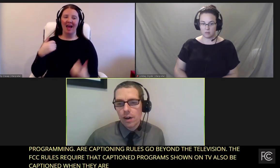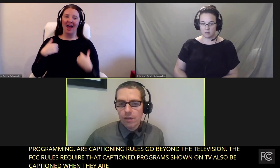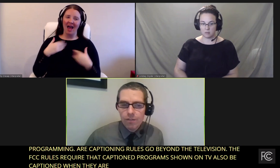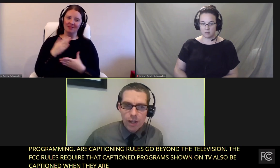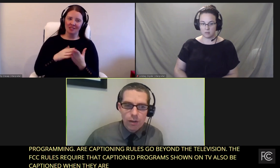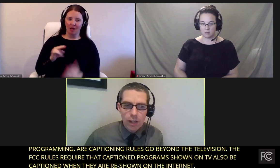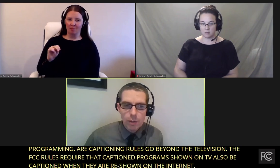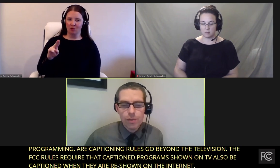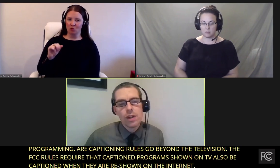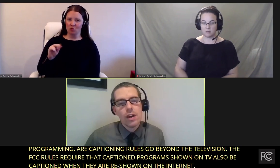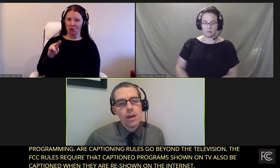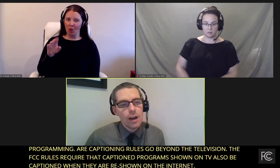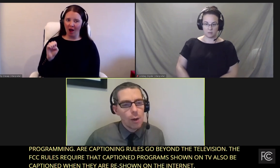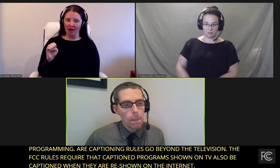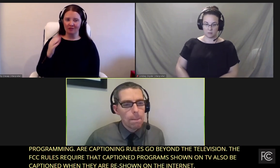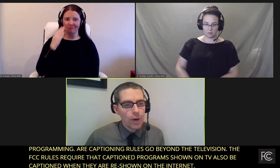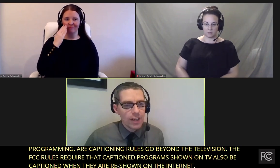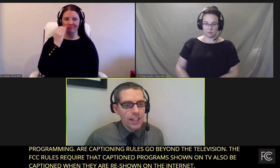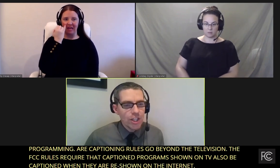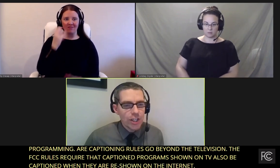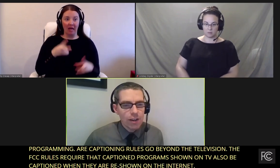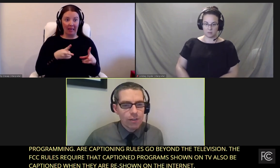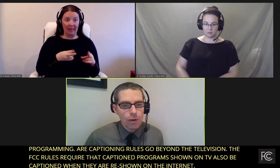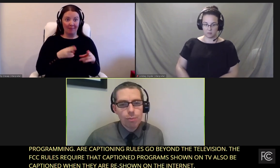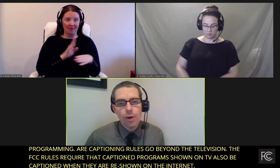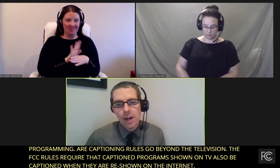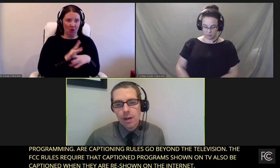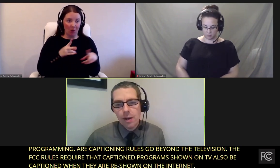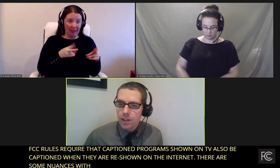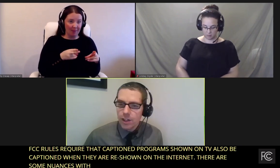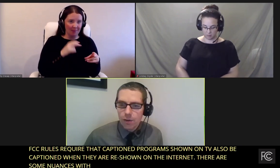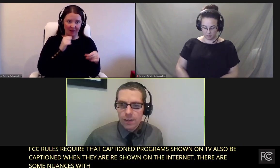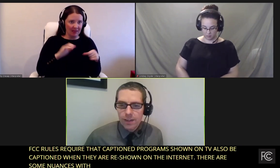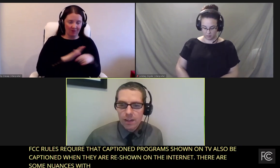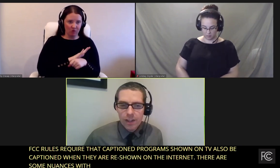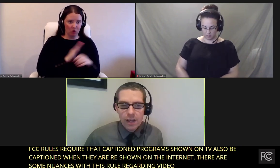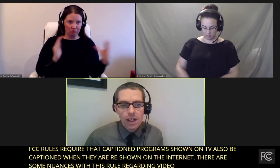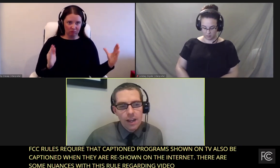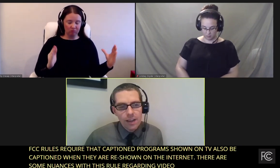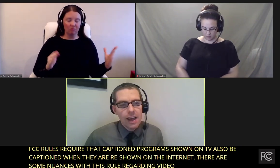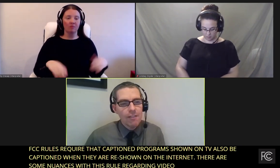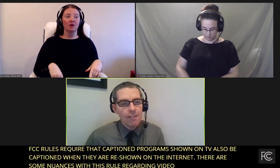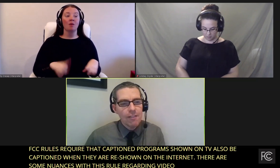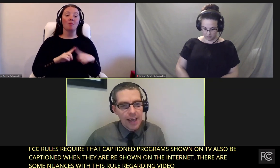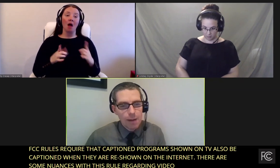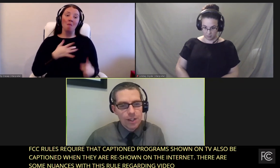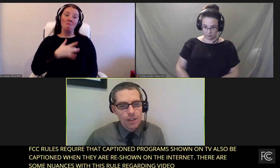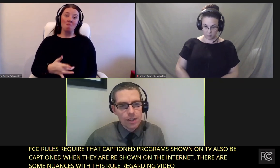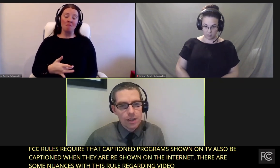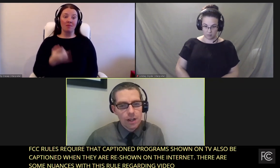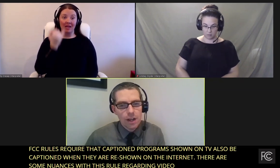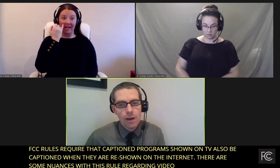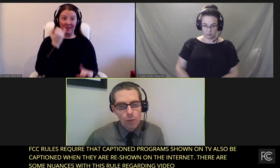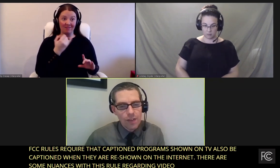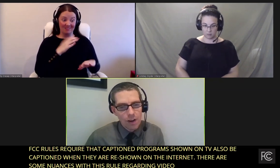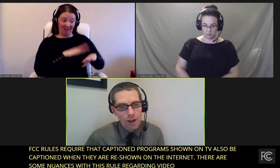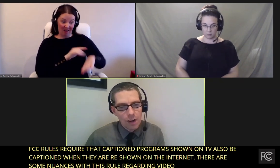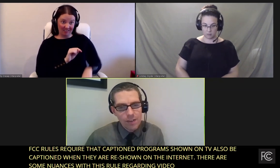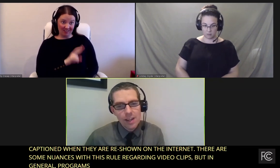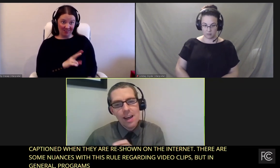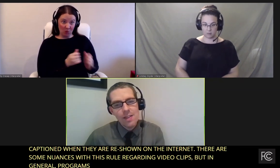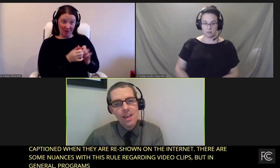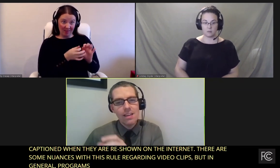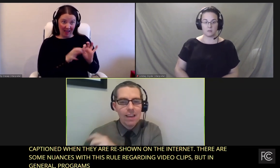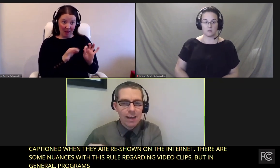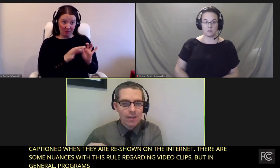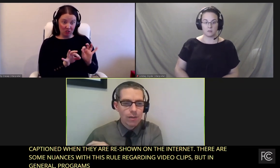regarding video clips, but in general, programs that are shown on TV, they have to be captioned when they're